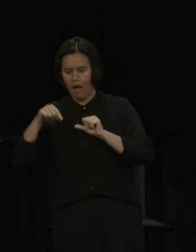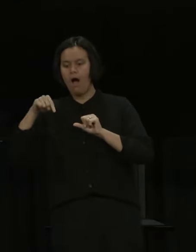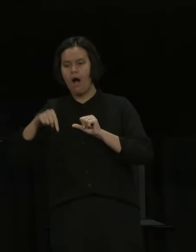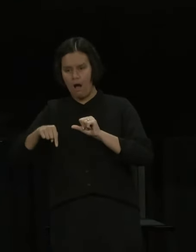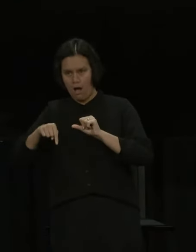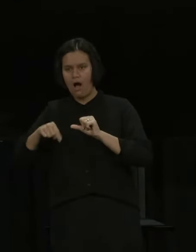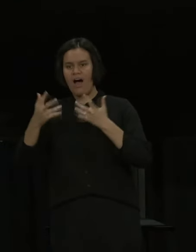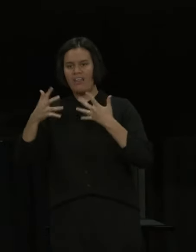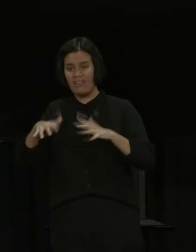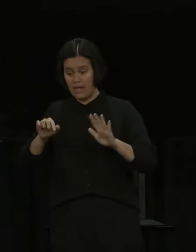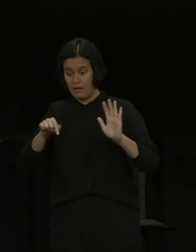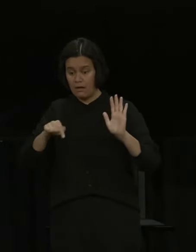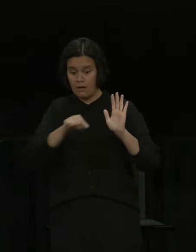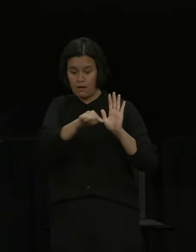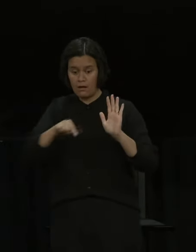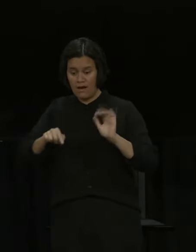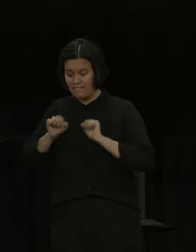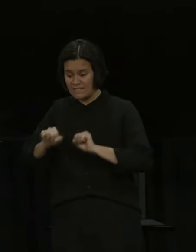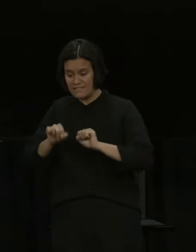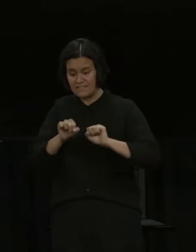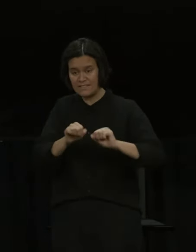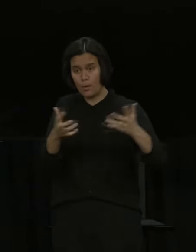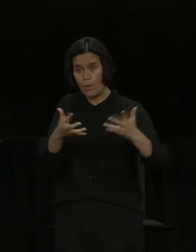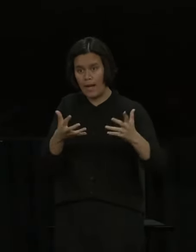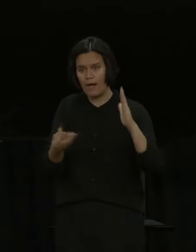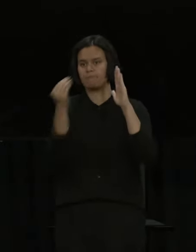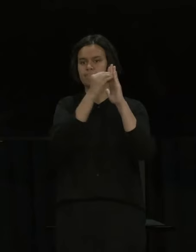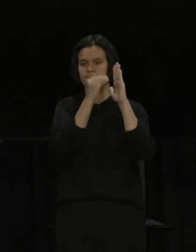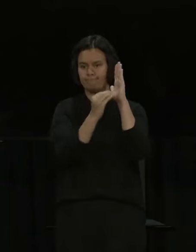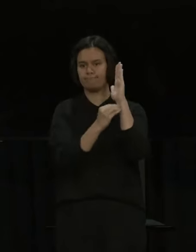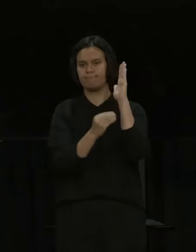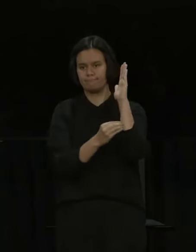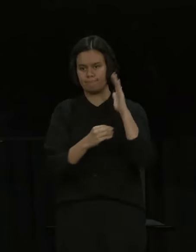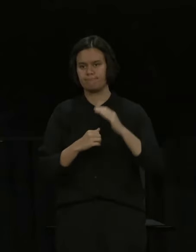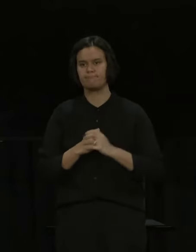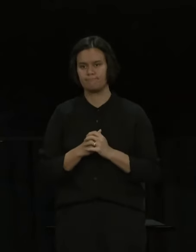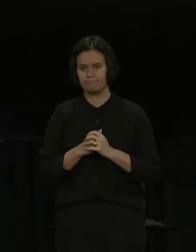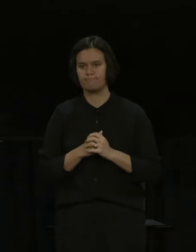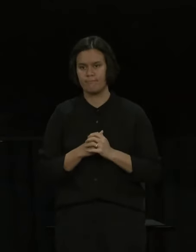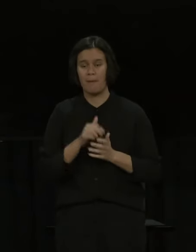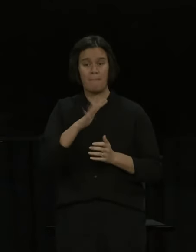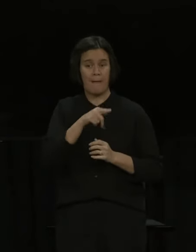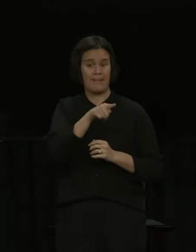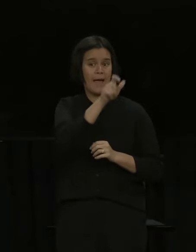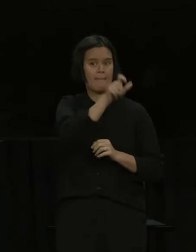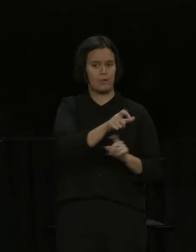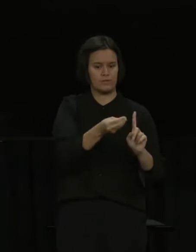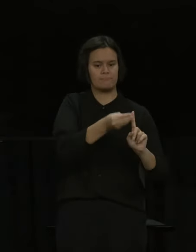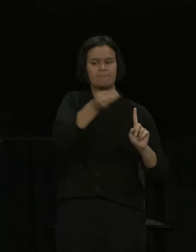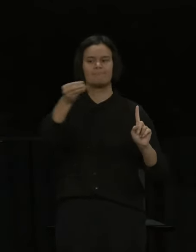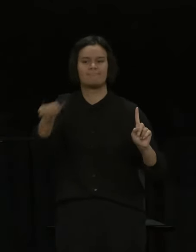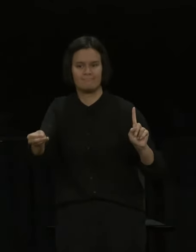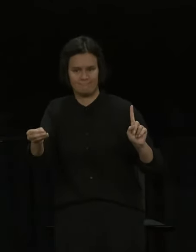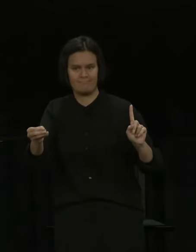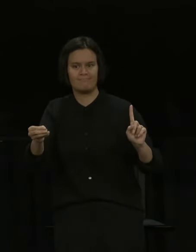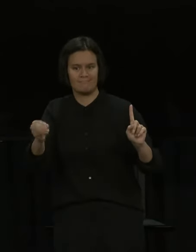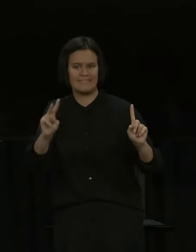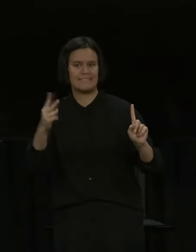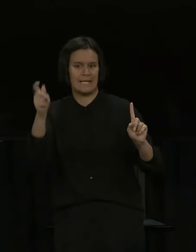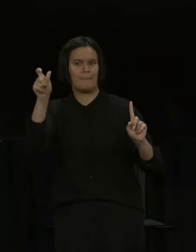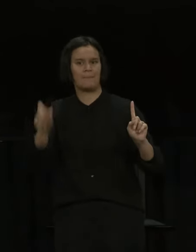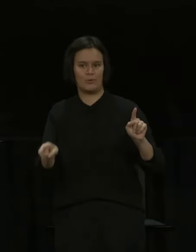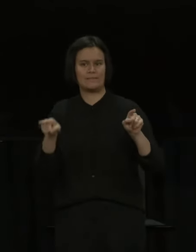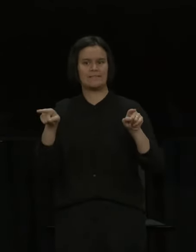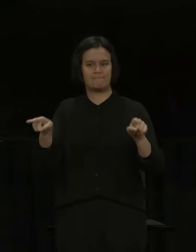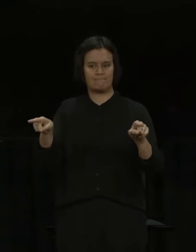that person, that first person may have been infected. We do have one other case in Nelson Marlborough that is not associated with that first person so